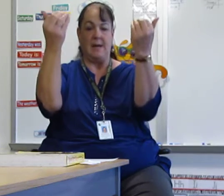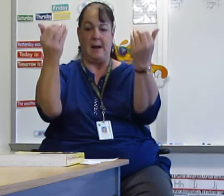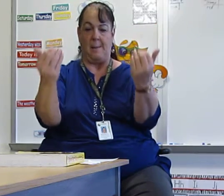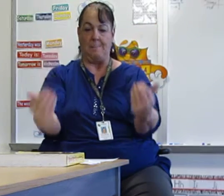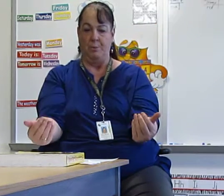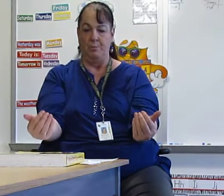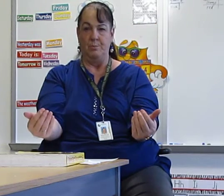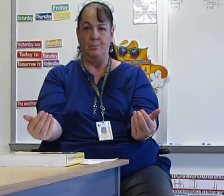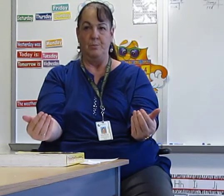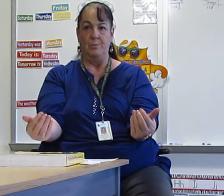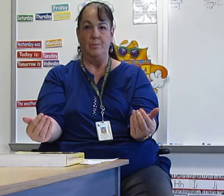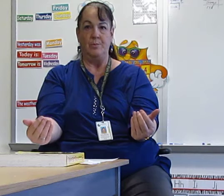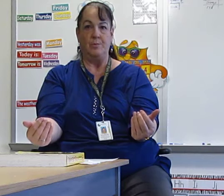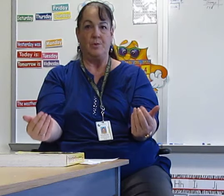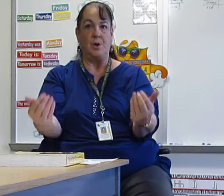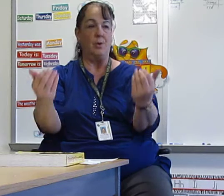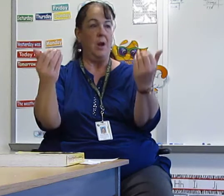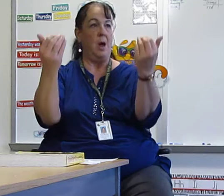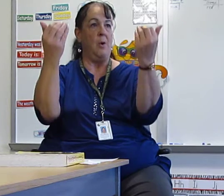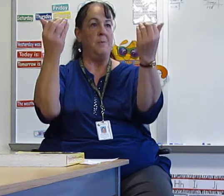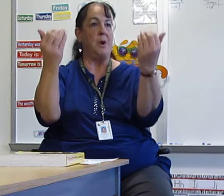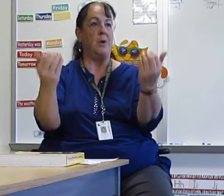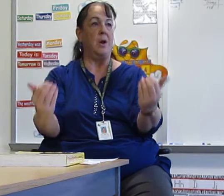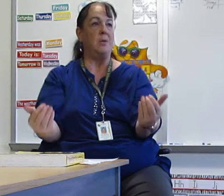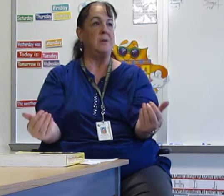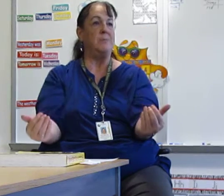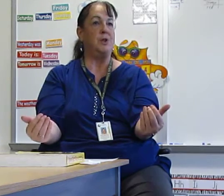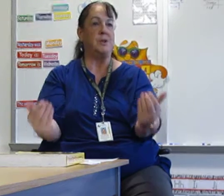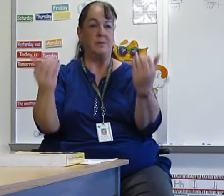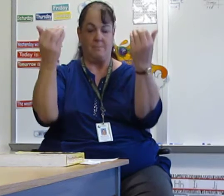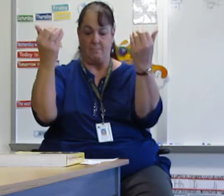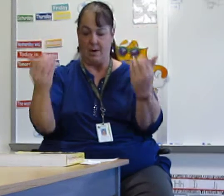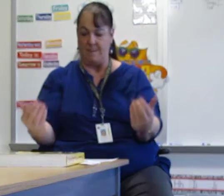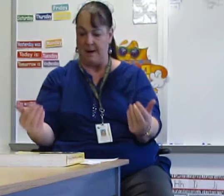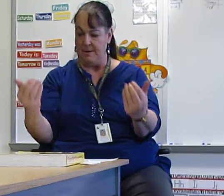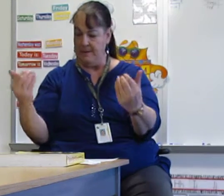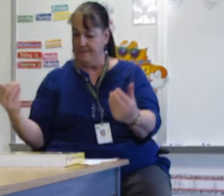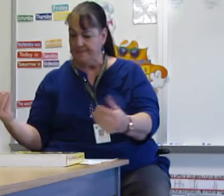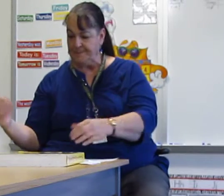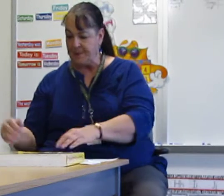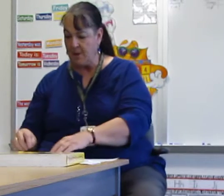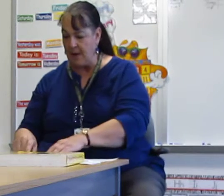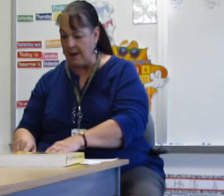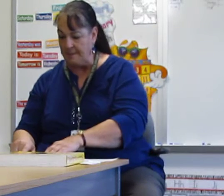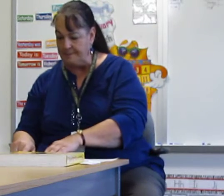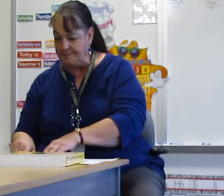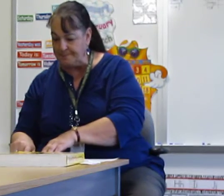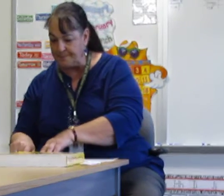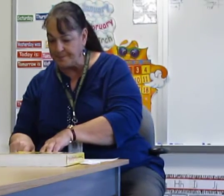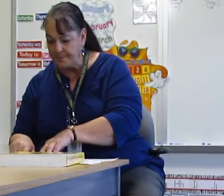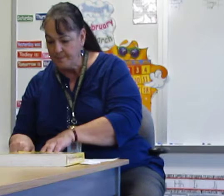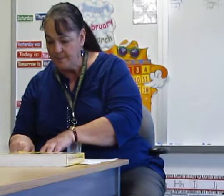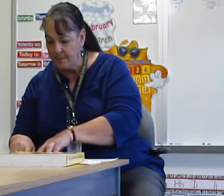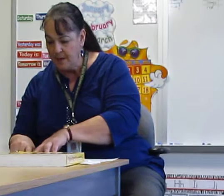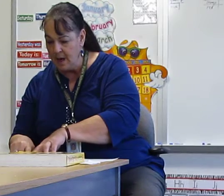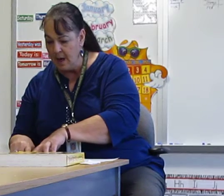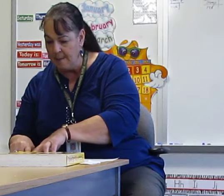down. Don't claw them. Don't close them. Just bring them down. Okay. Um.